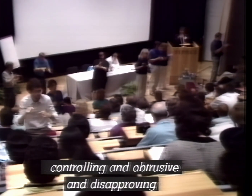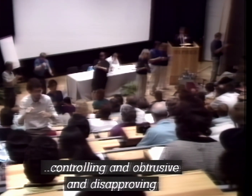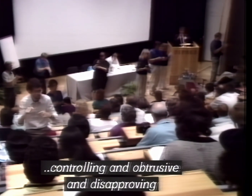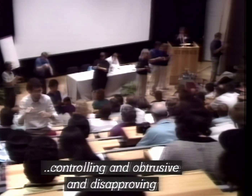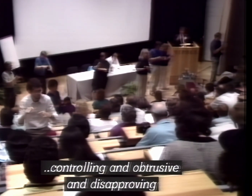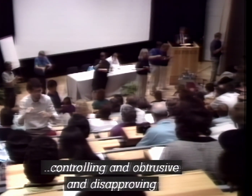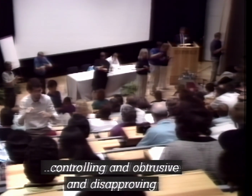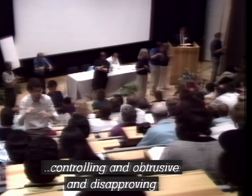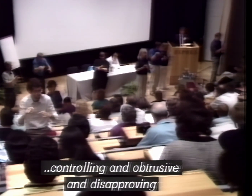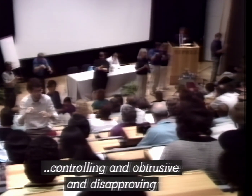and disapproving.